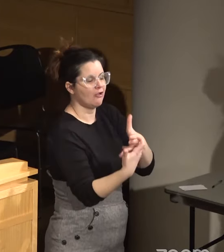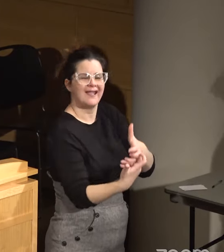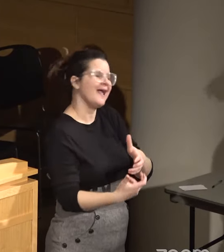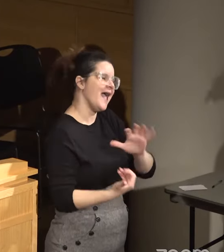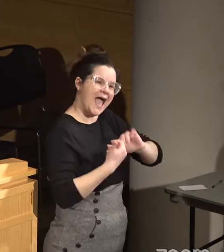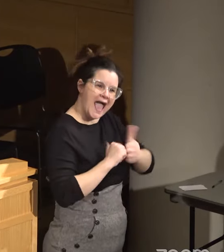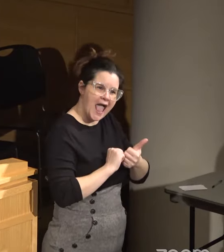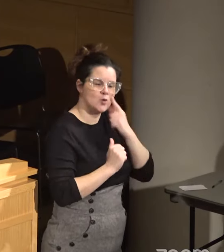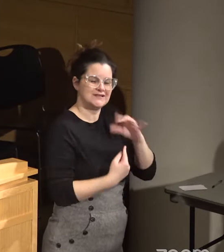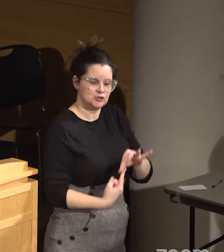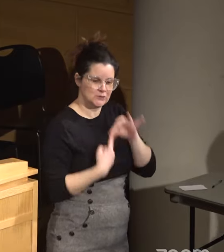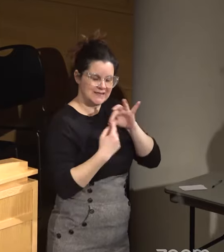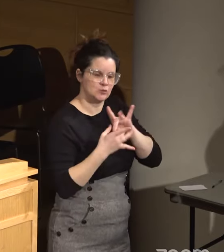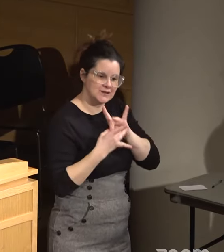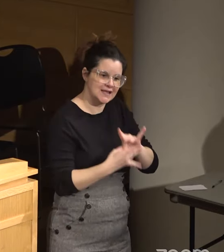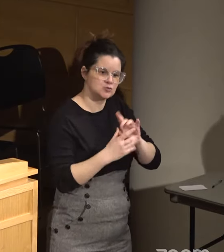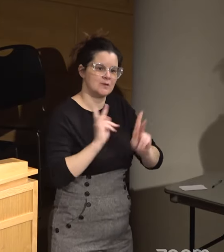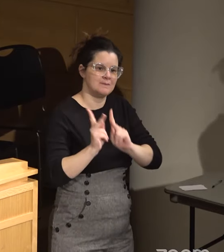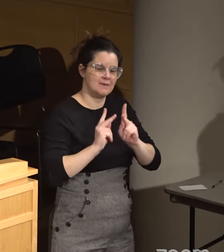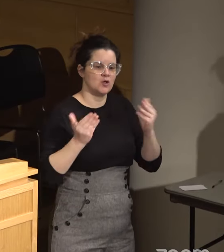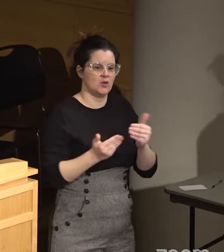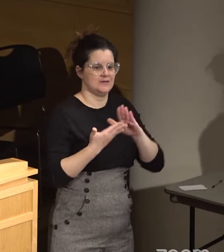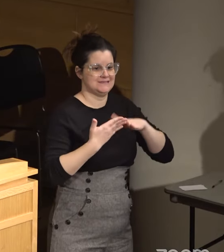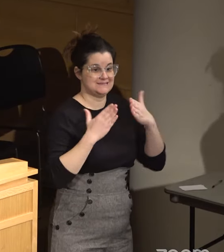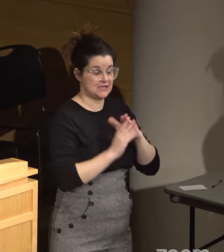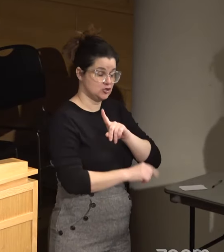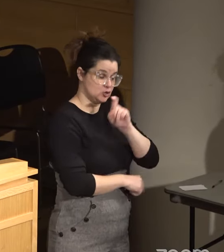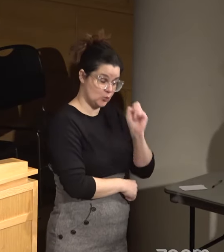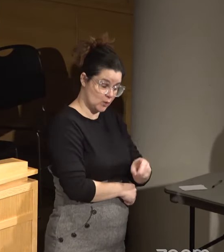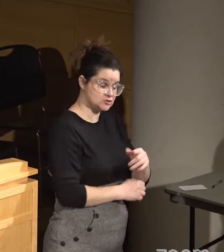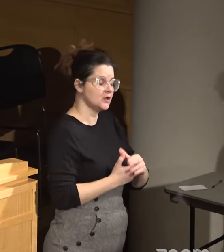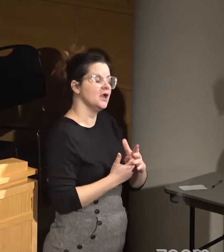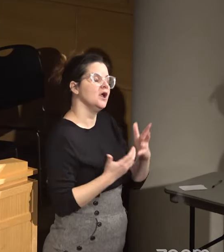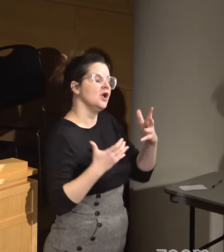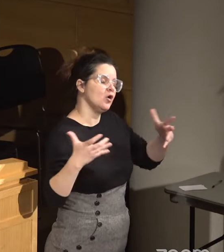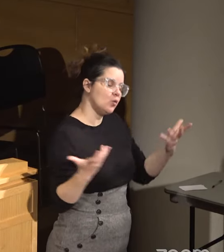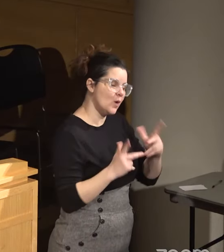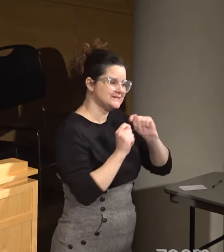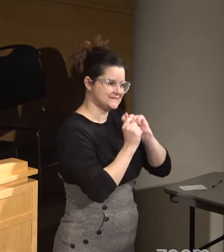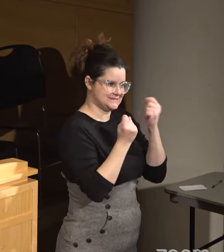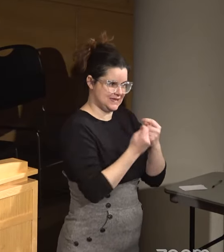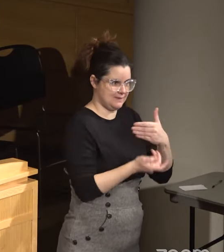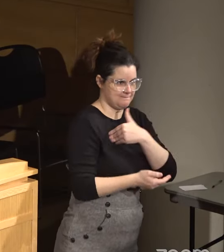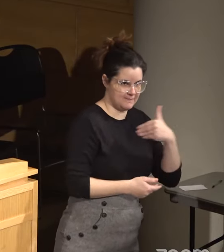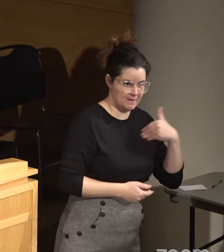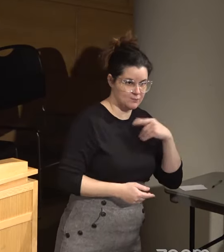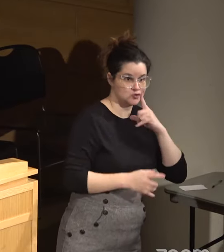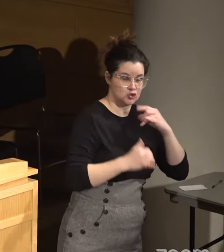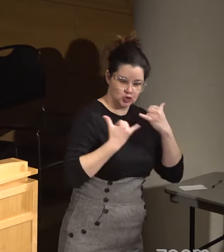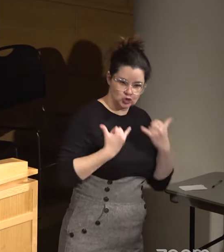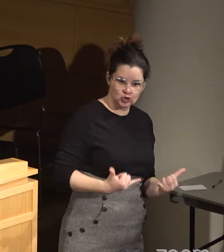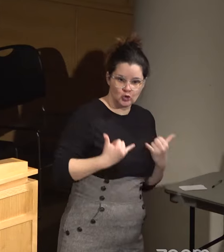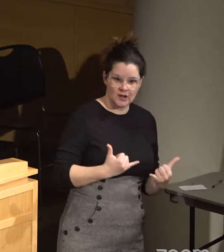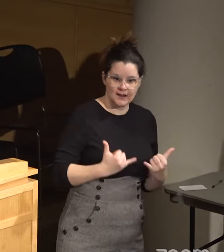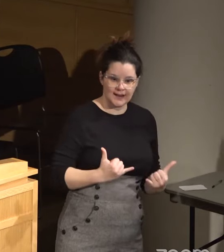in the unique relationships and people here in this city? So again, the question was, what team members are you currently, are you, who are currently